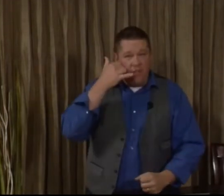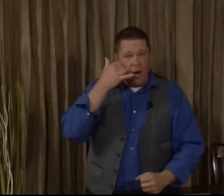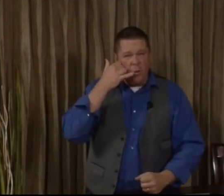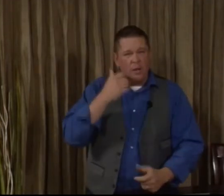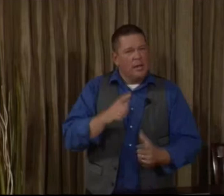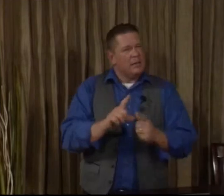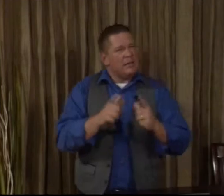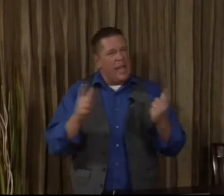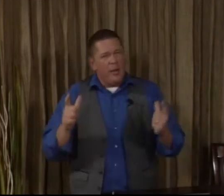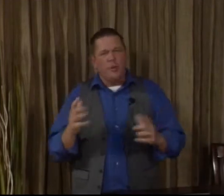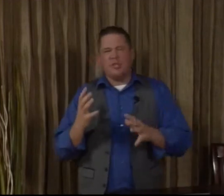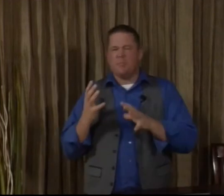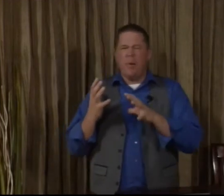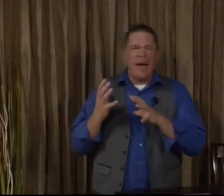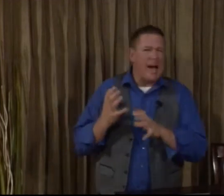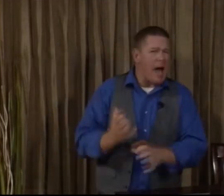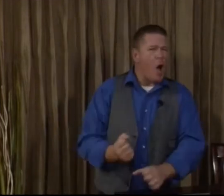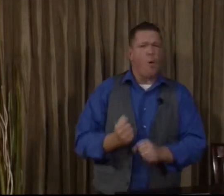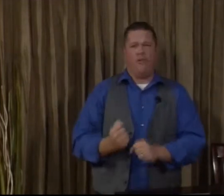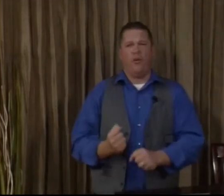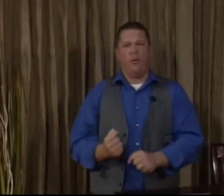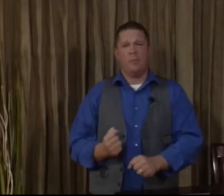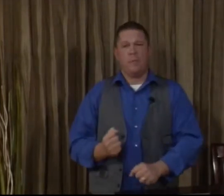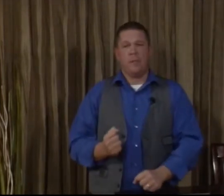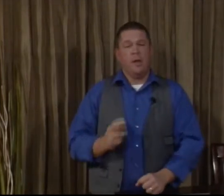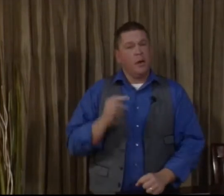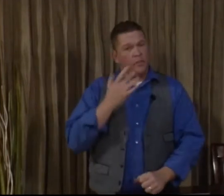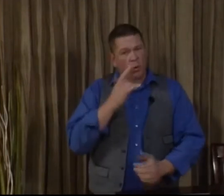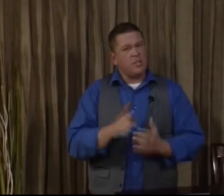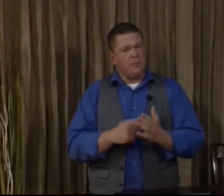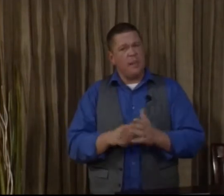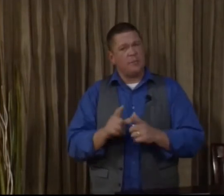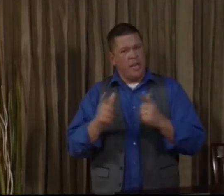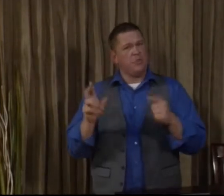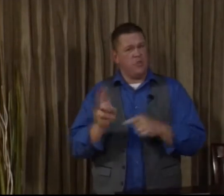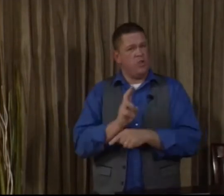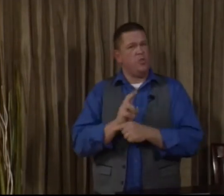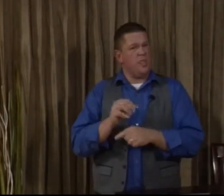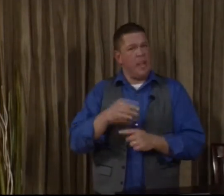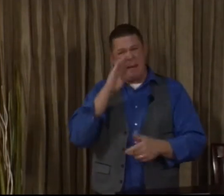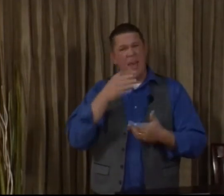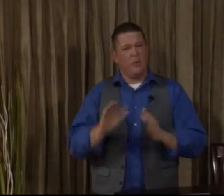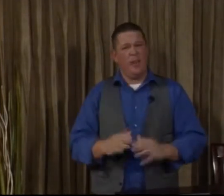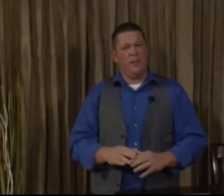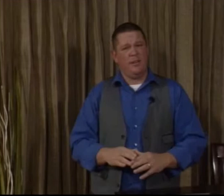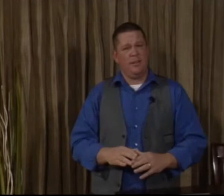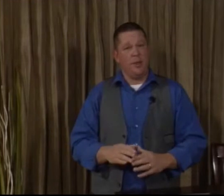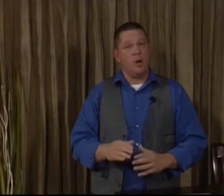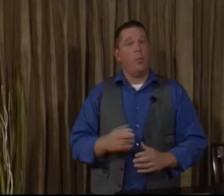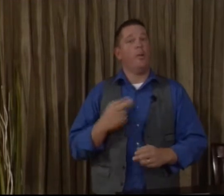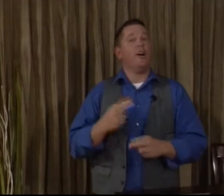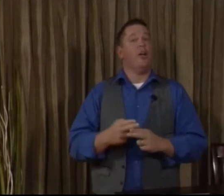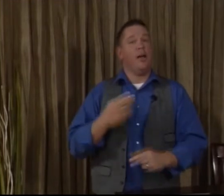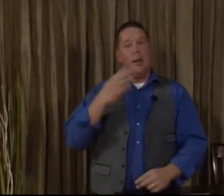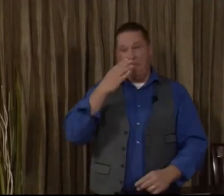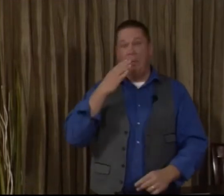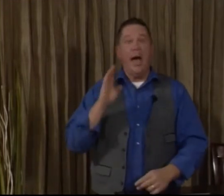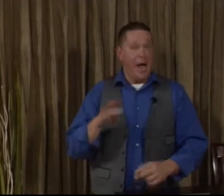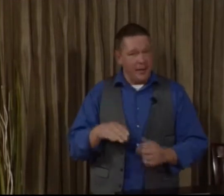phone. Language is powerful. Unfortunately, sometimes language is used in a bad way. There's what we call bad